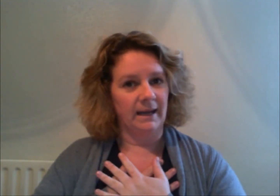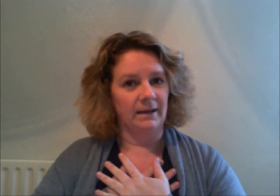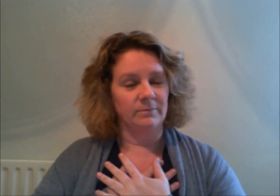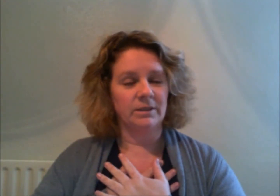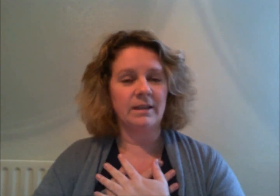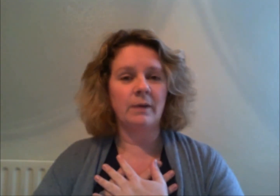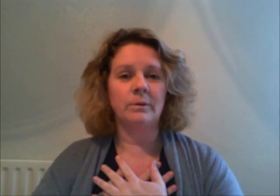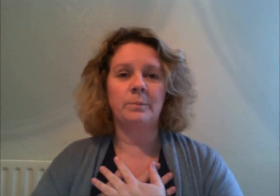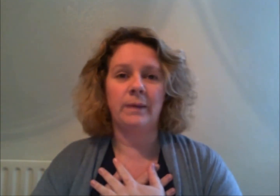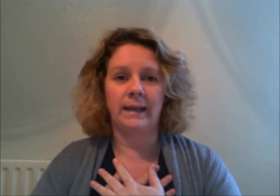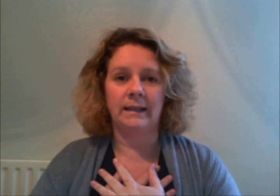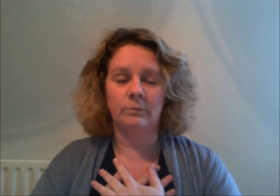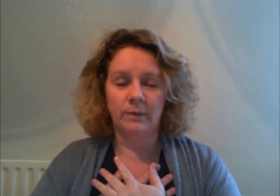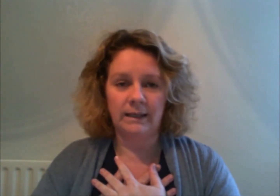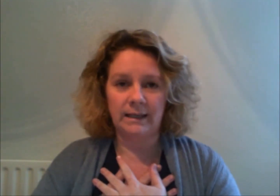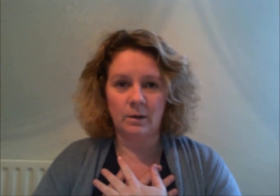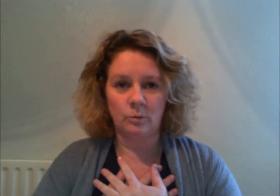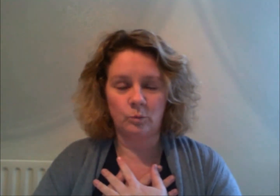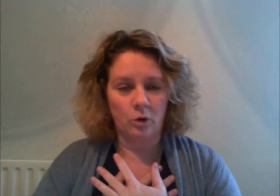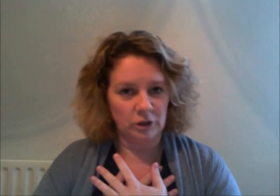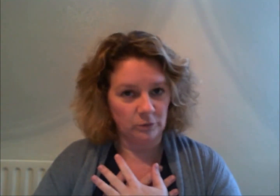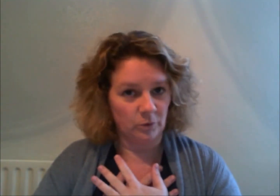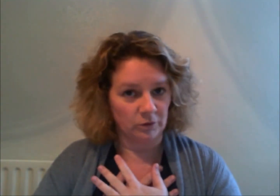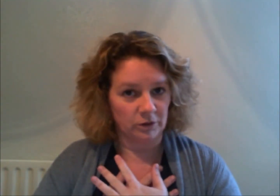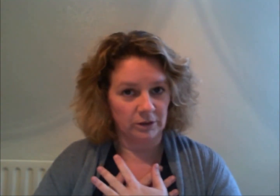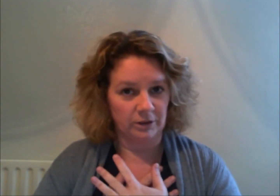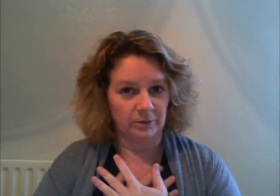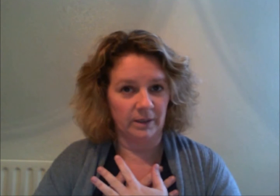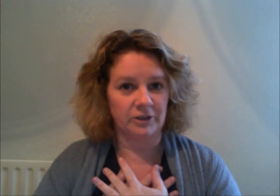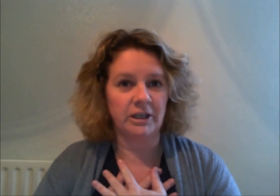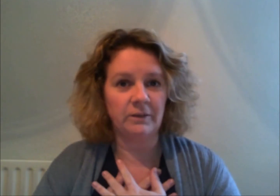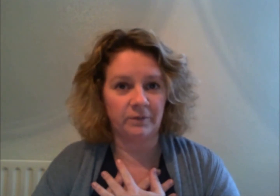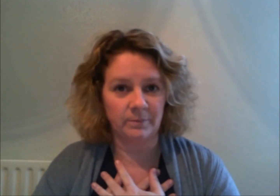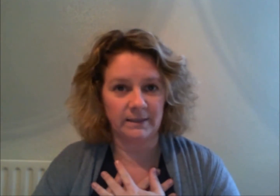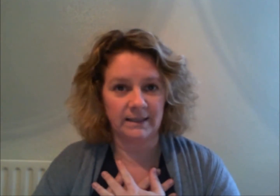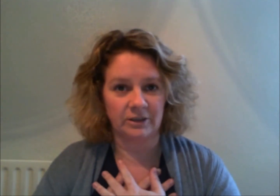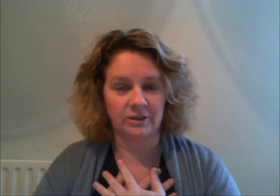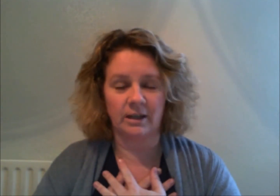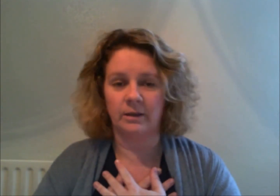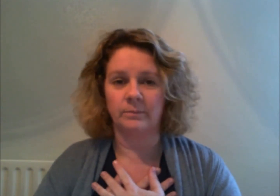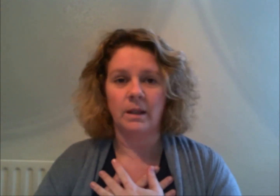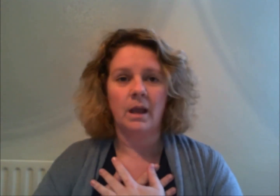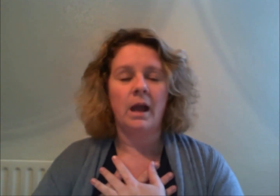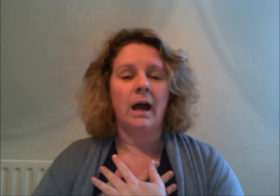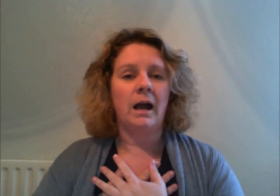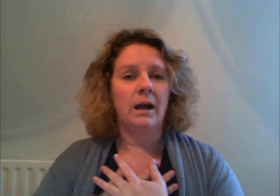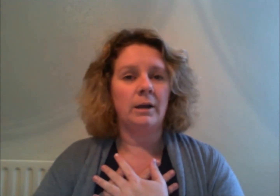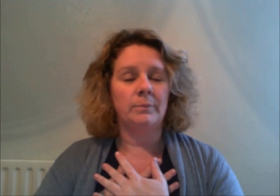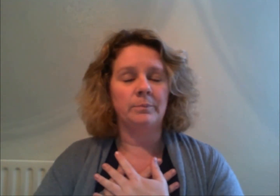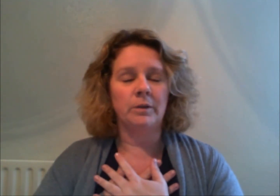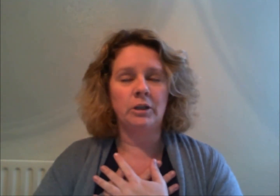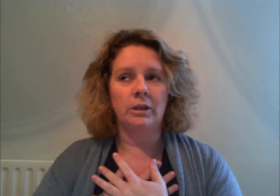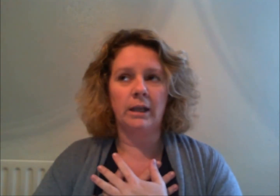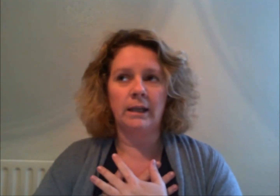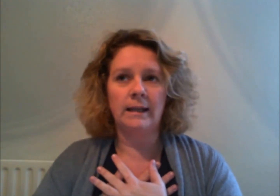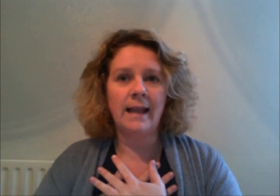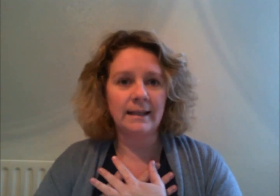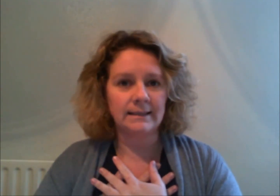so that would be really what you want to achieve from this session so let's